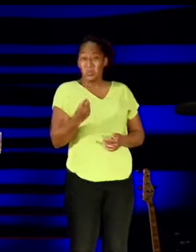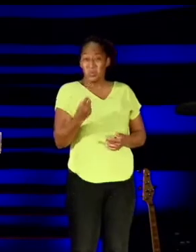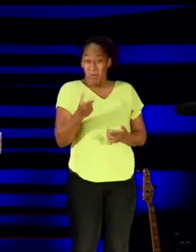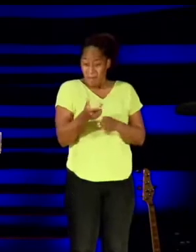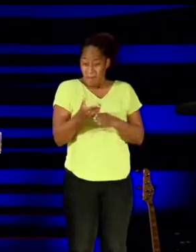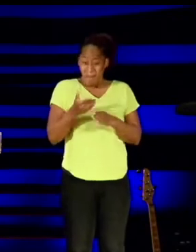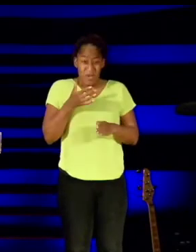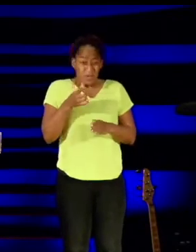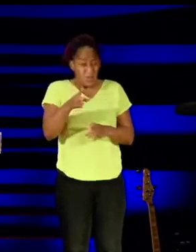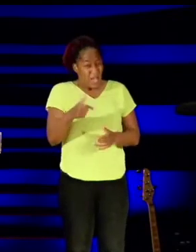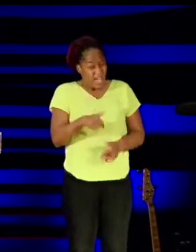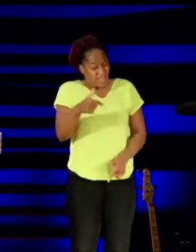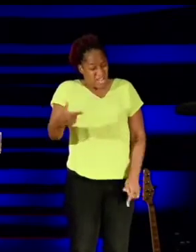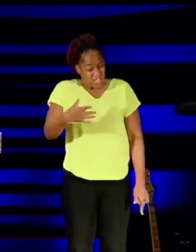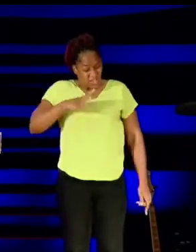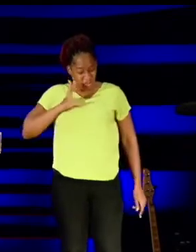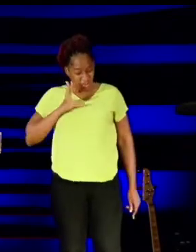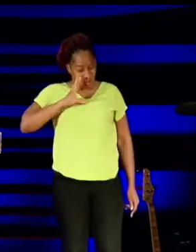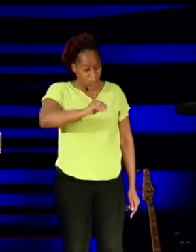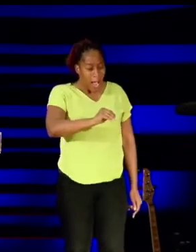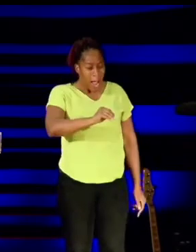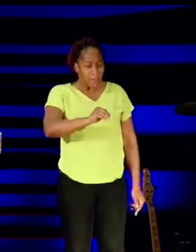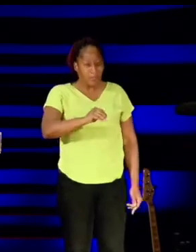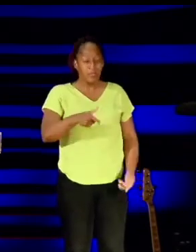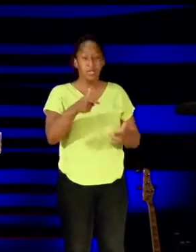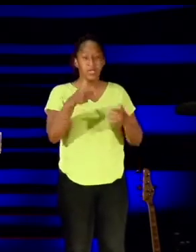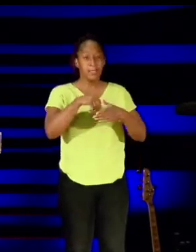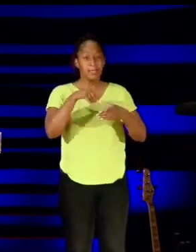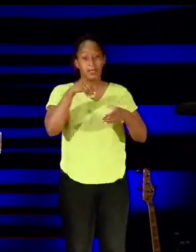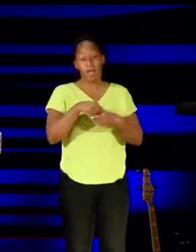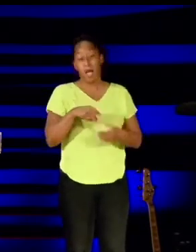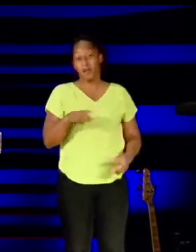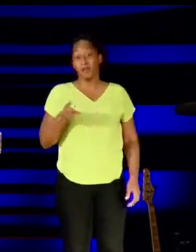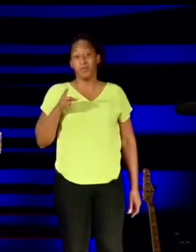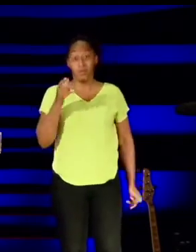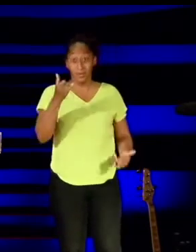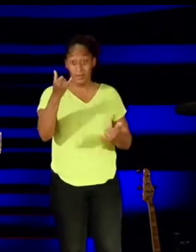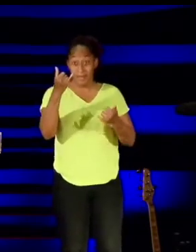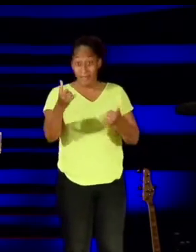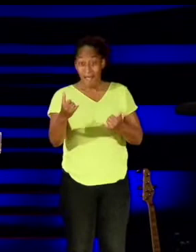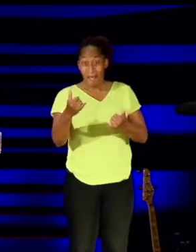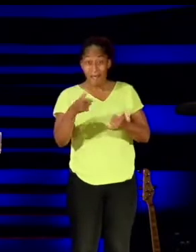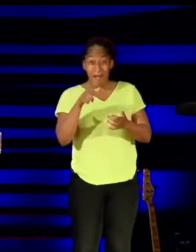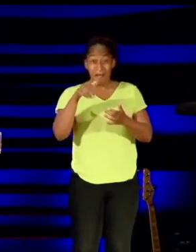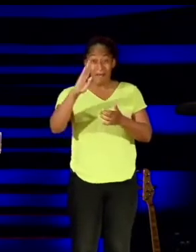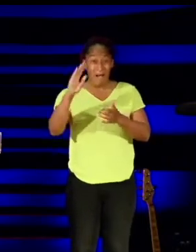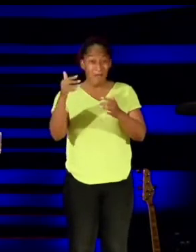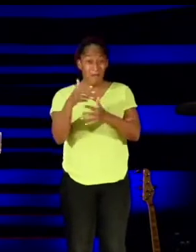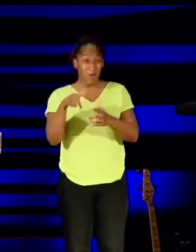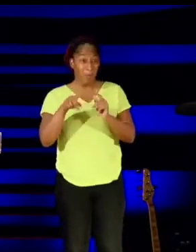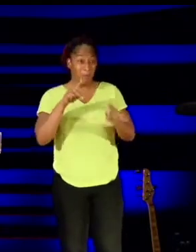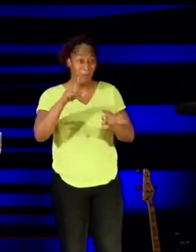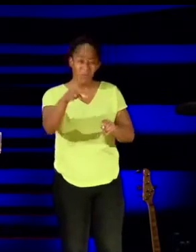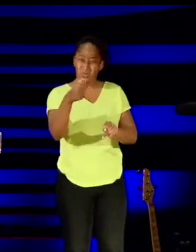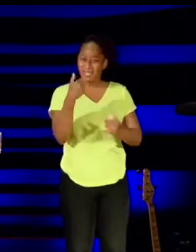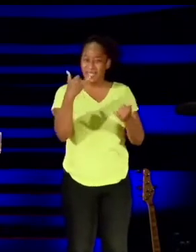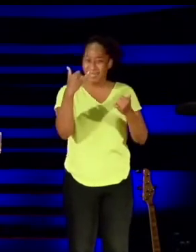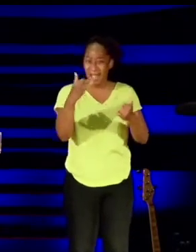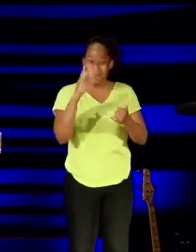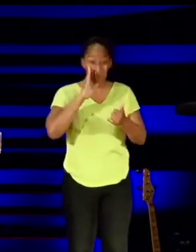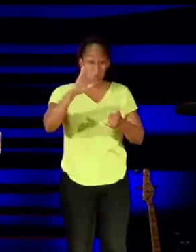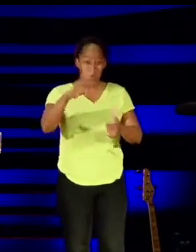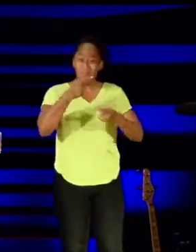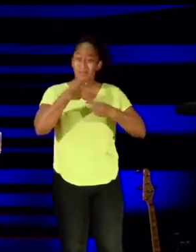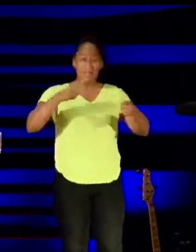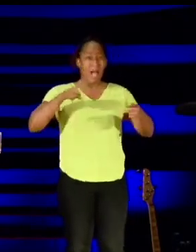got another shut up inside of you. Today, people of God, is the day to decree that you're going to get your voice back.